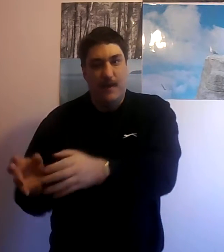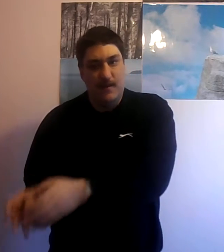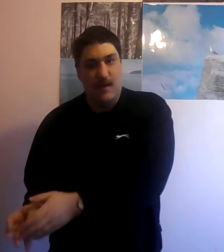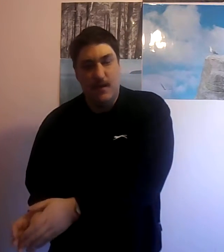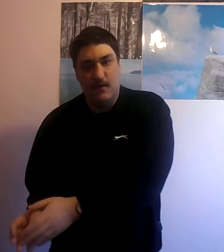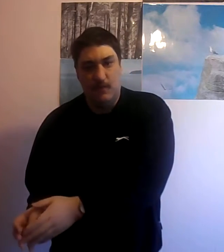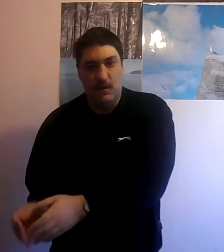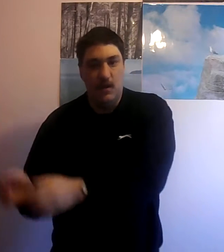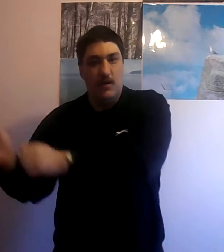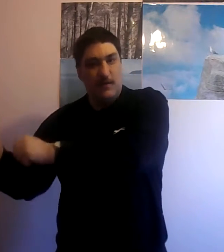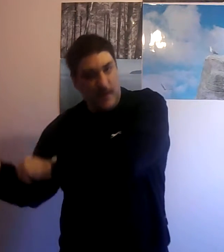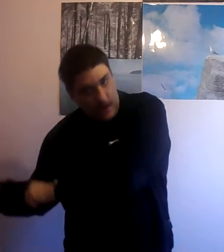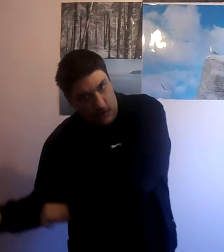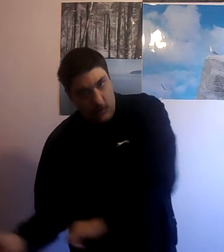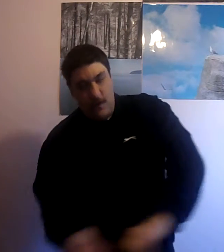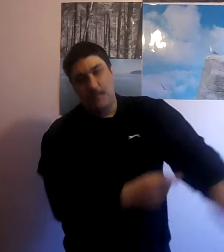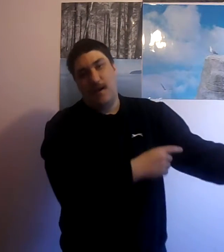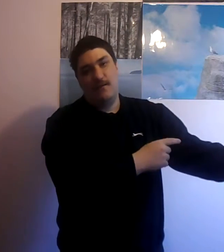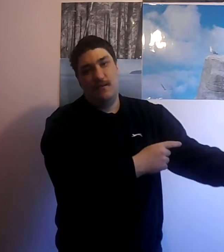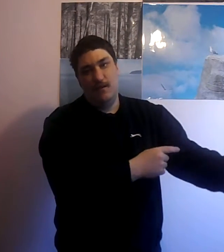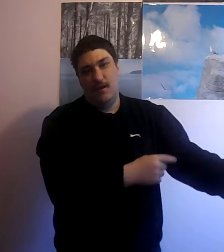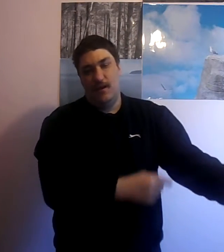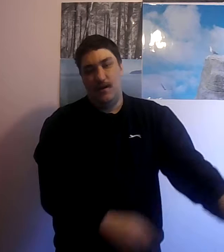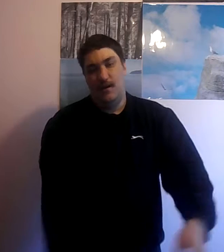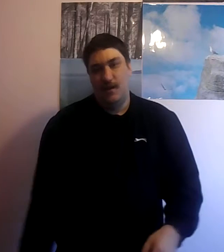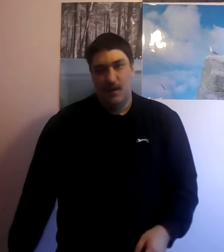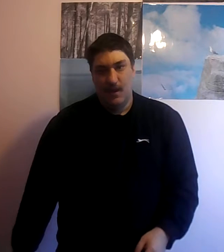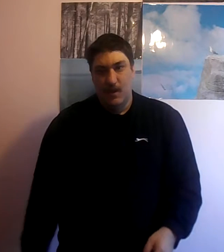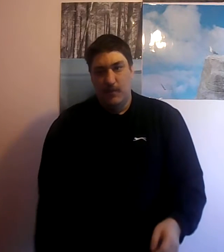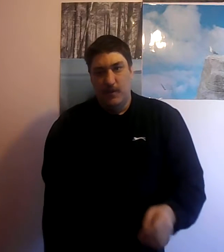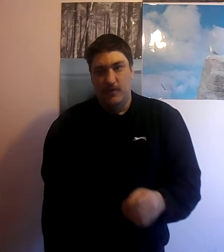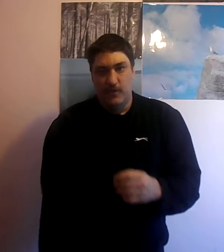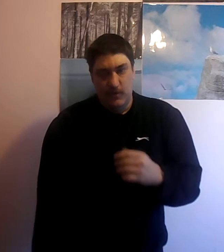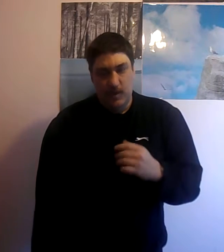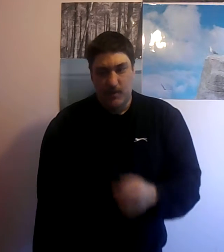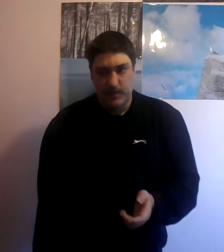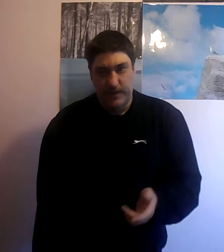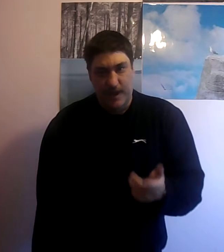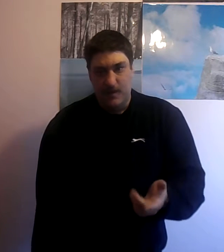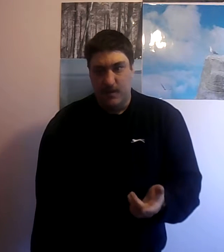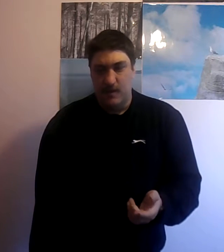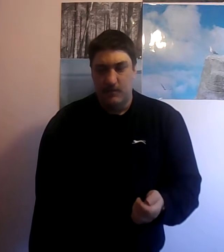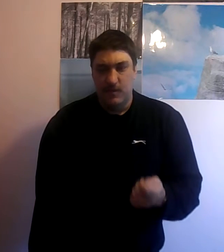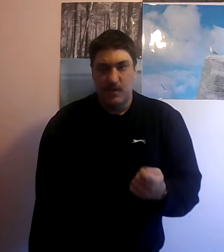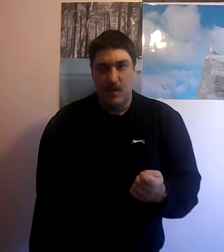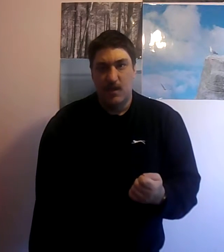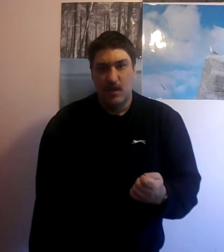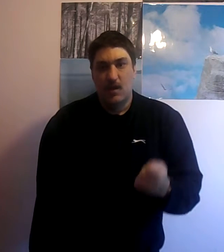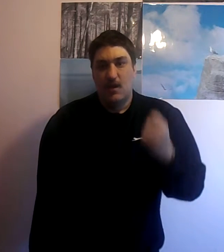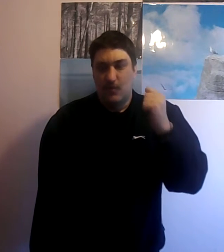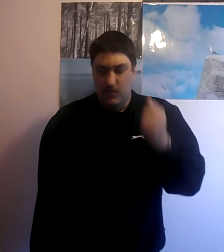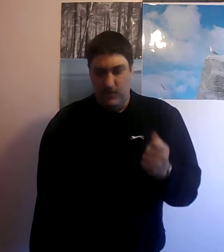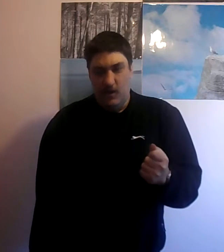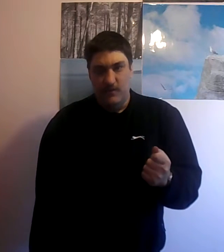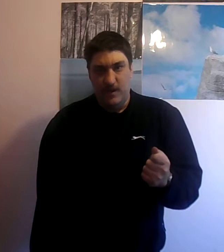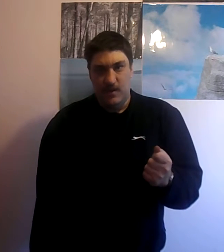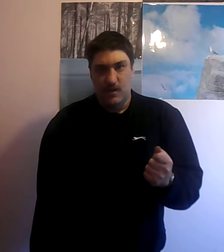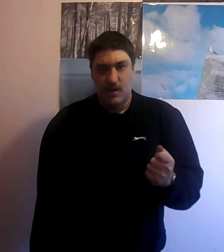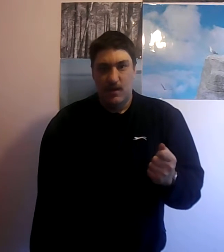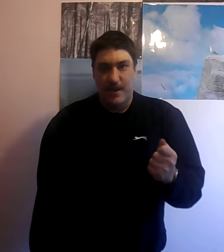this item you take it all the way back to the person who's asked you to get this item they say well you've got this now